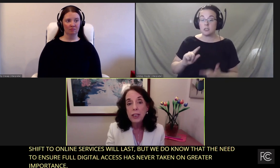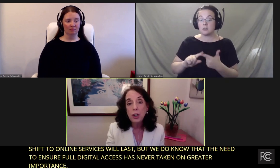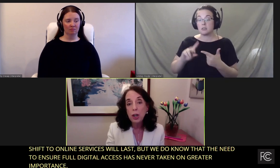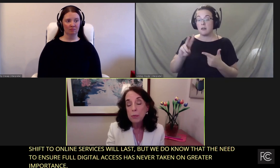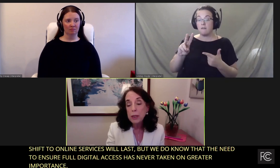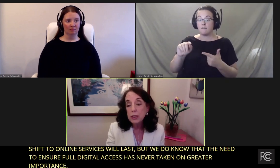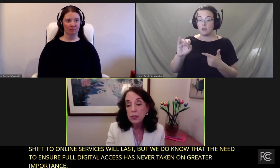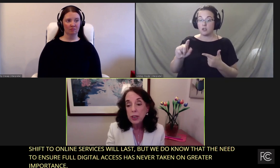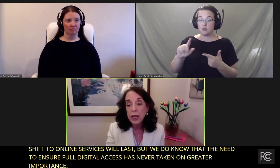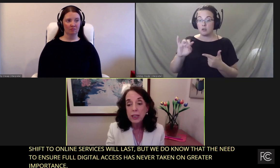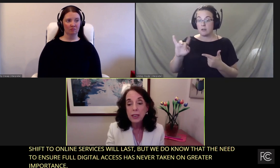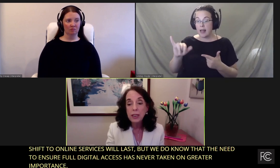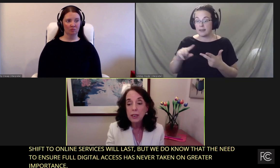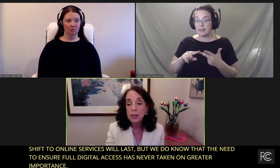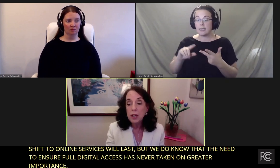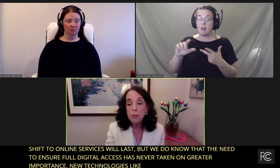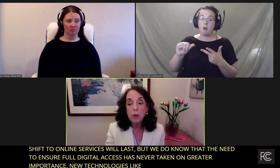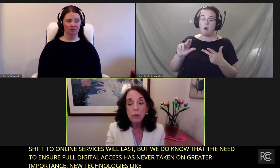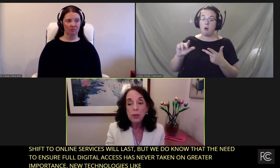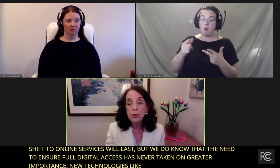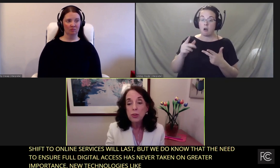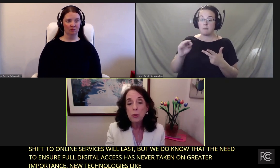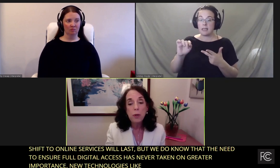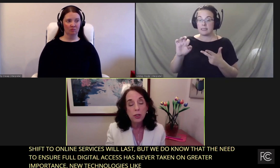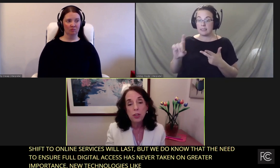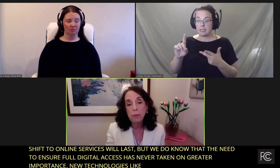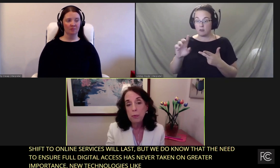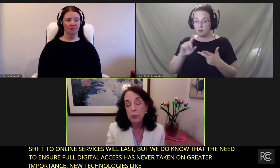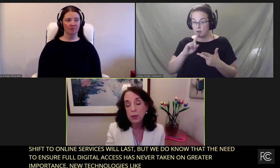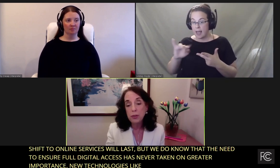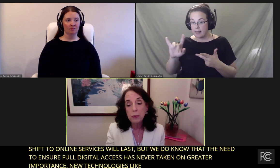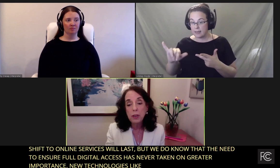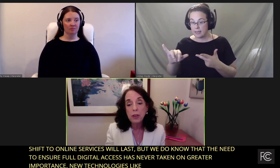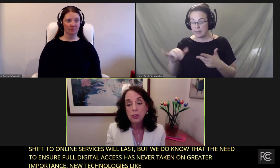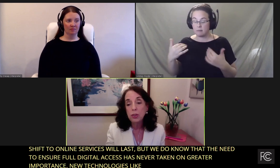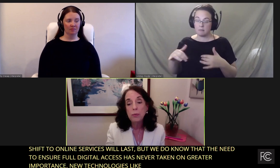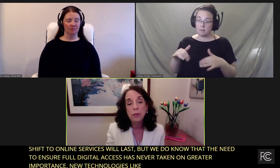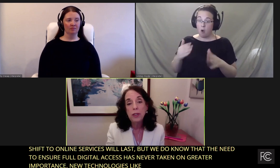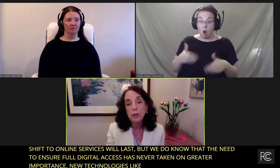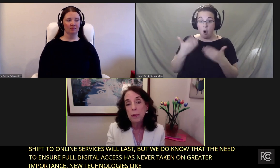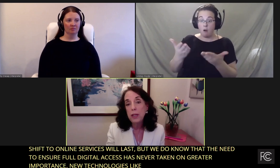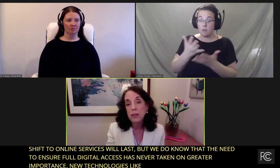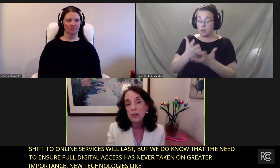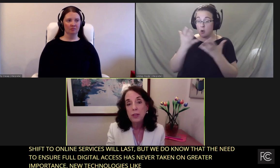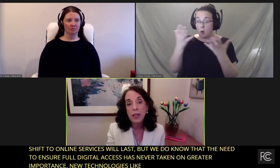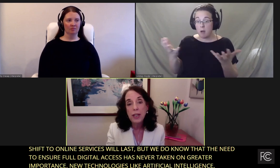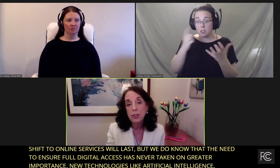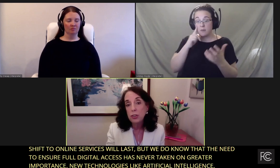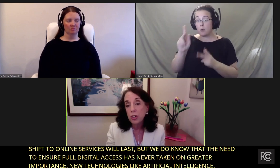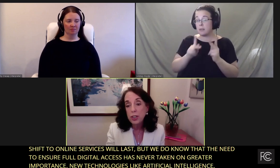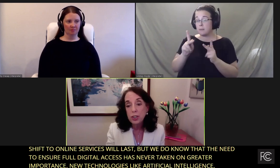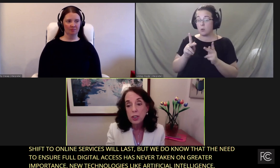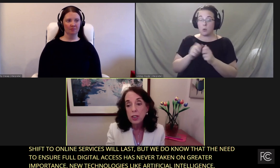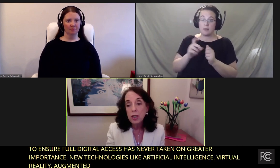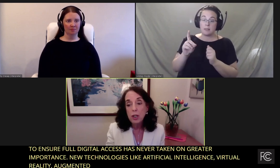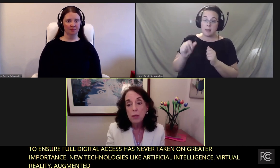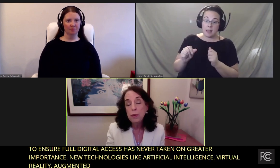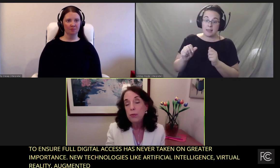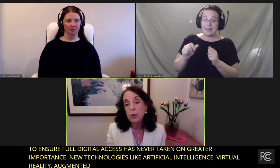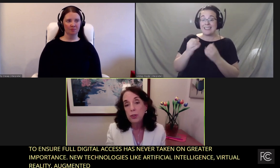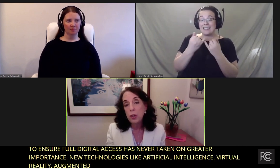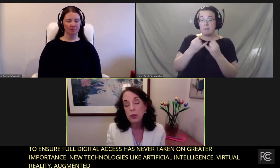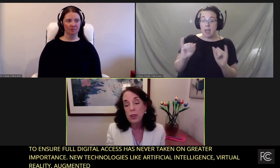reality, augmented reality promise so much to people with disabilities in terms of independence and integration,